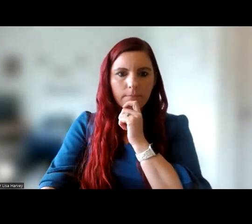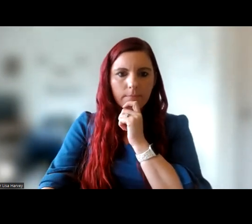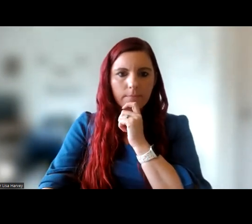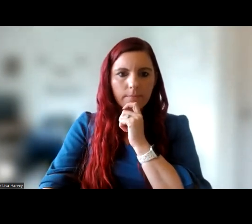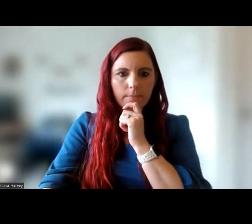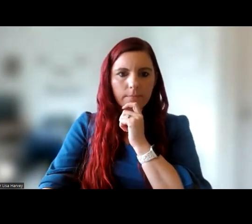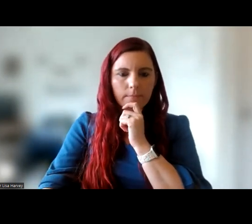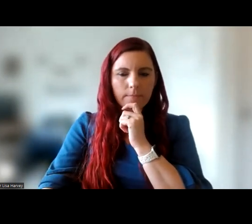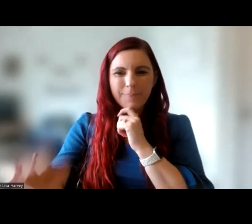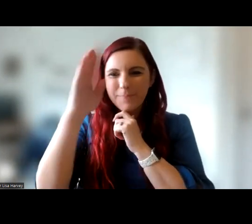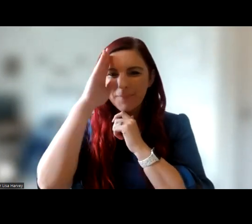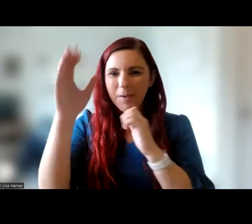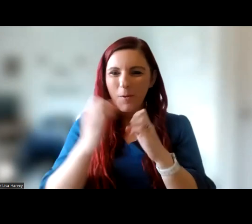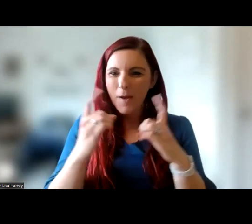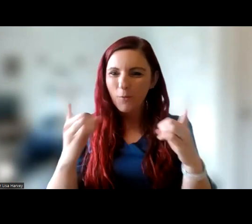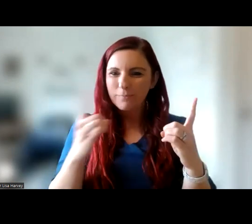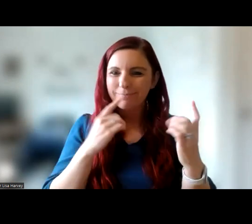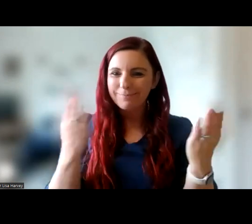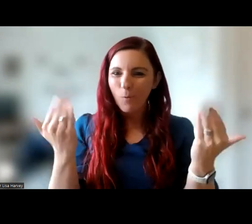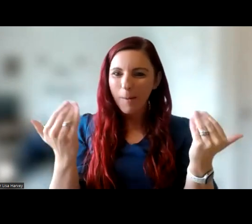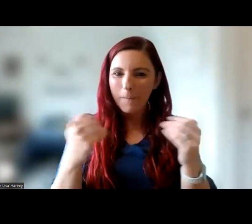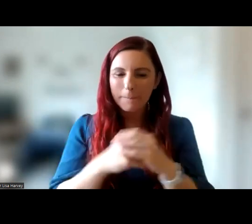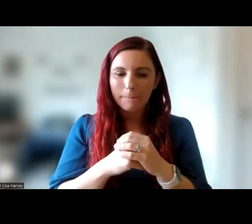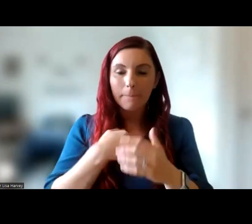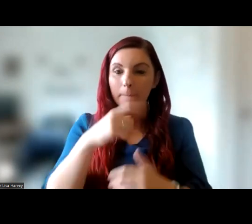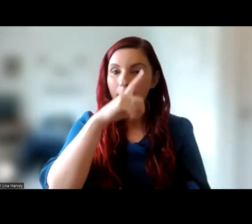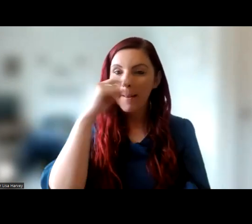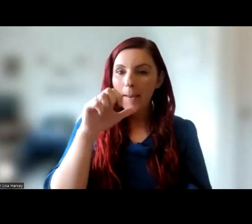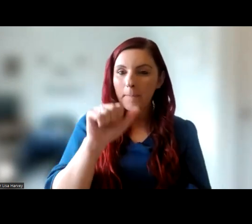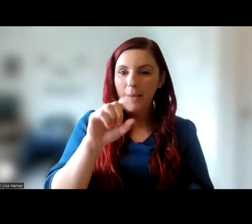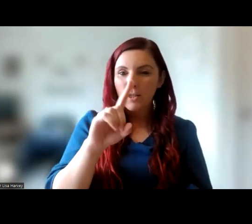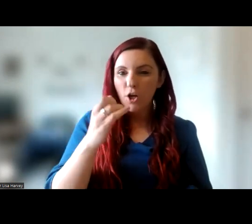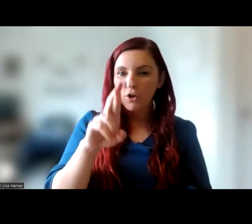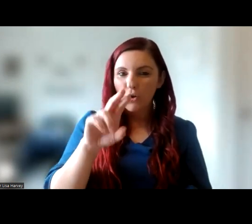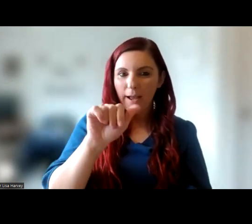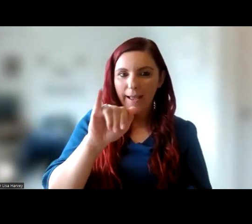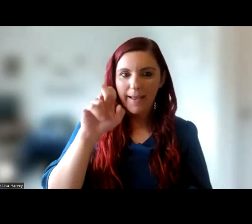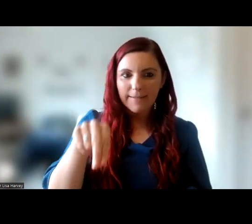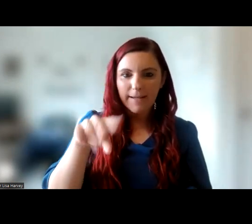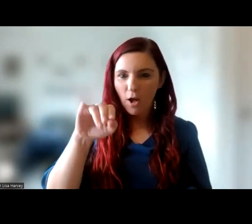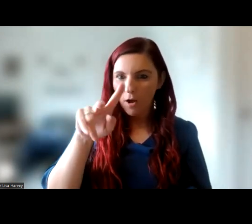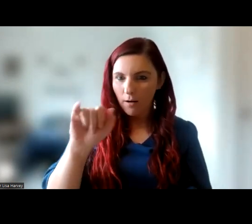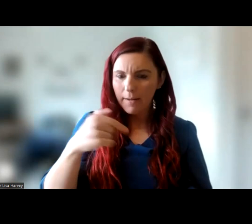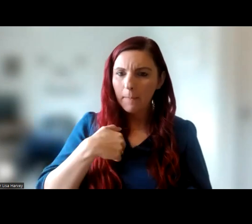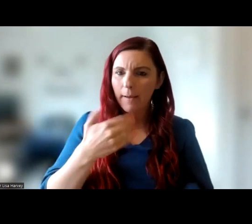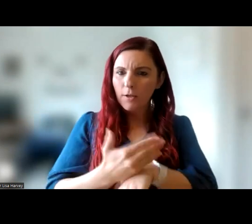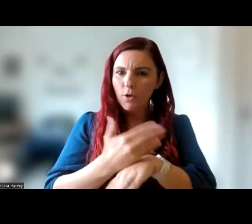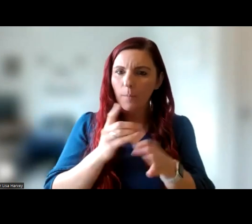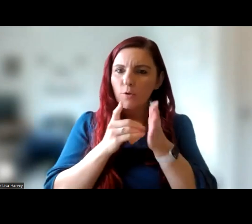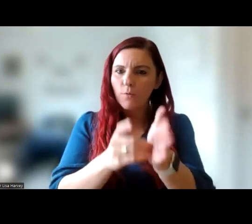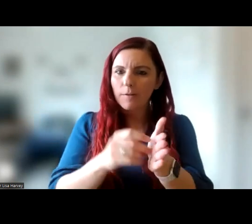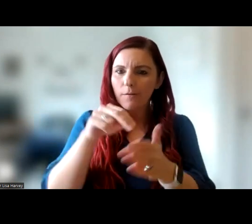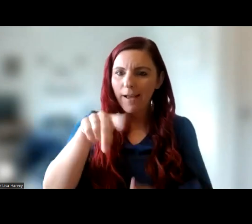Good afternoon and welcome. My name is Dr Aileen Hartney and I am the Director of the National Disability